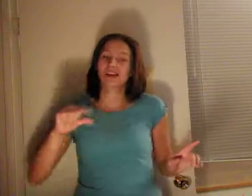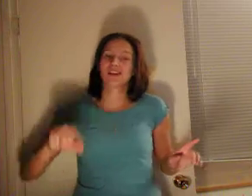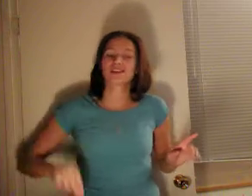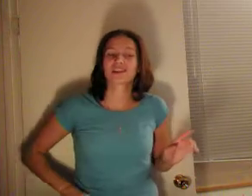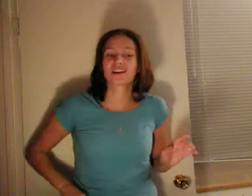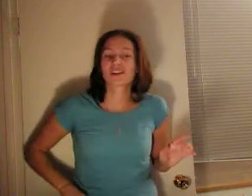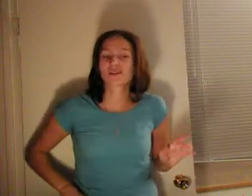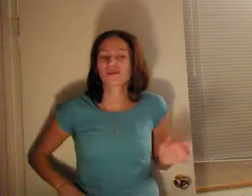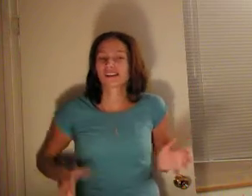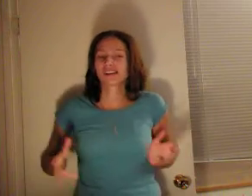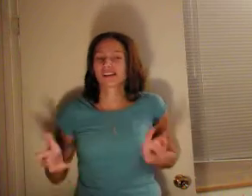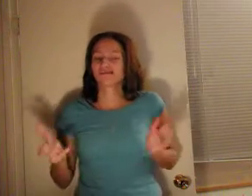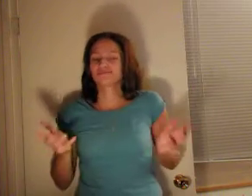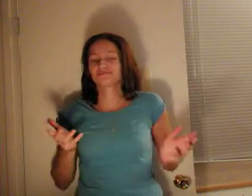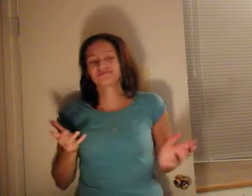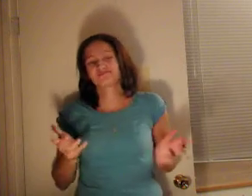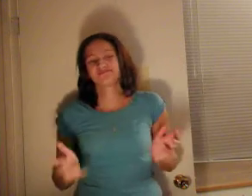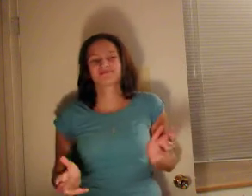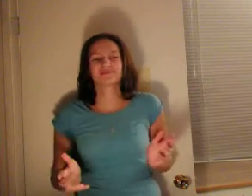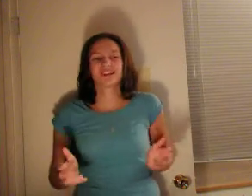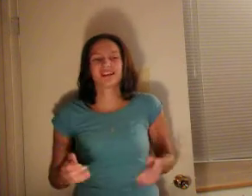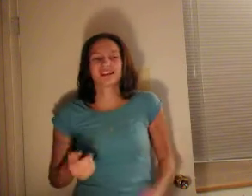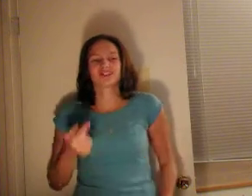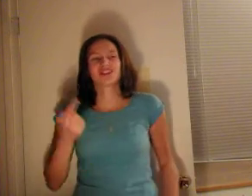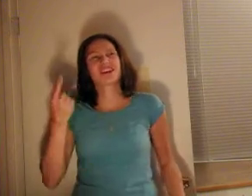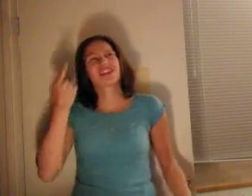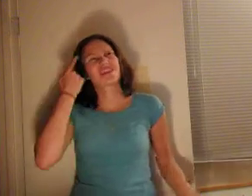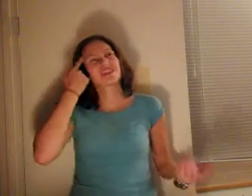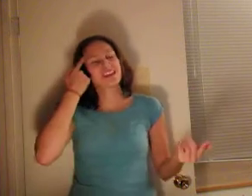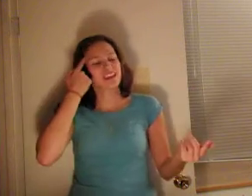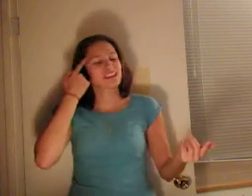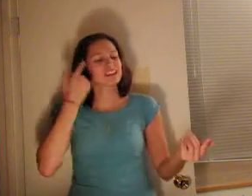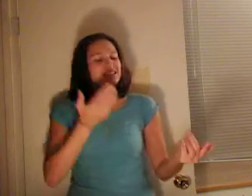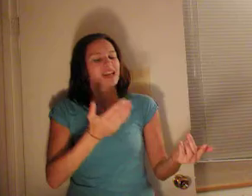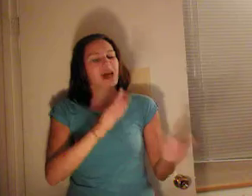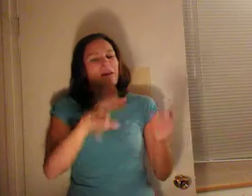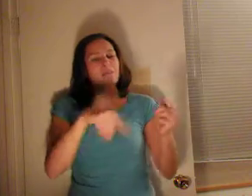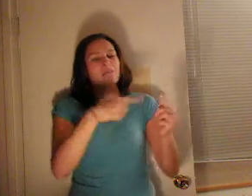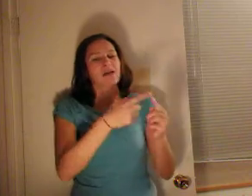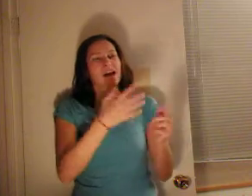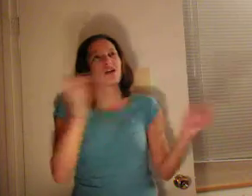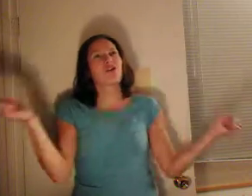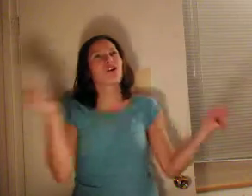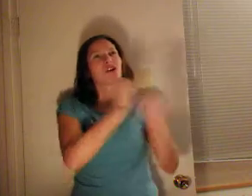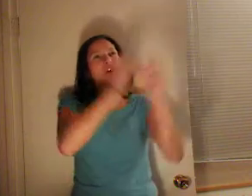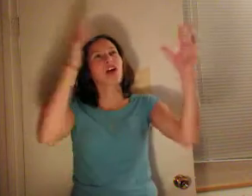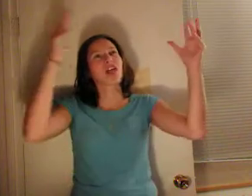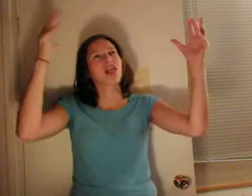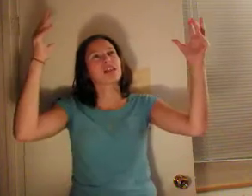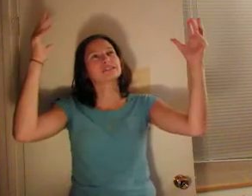the queen And she thinks about her team